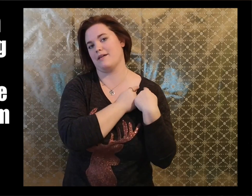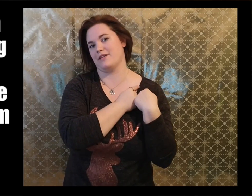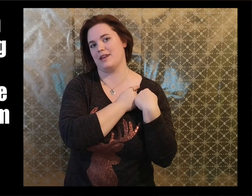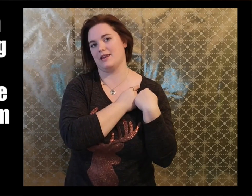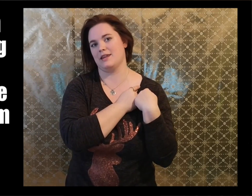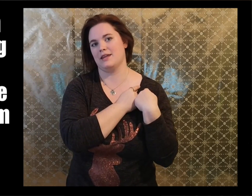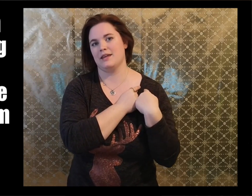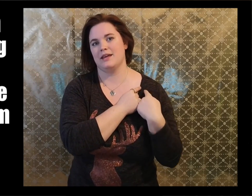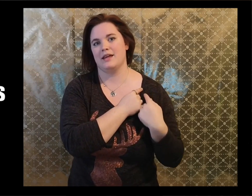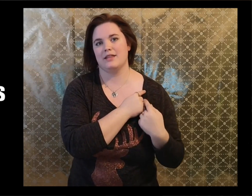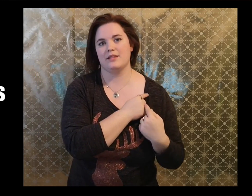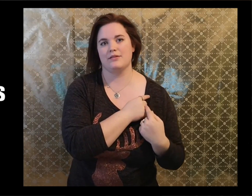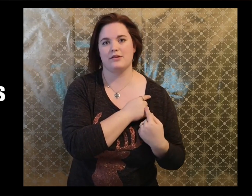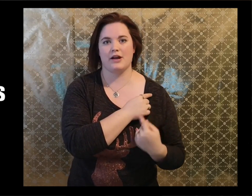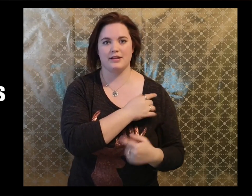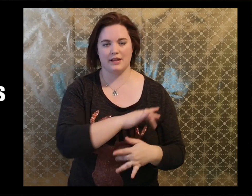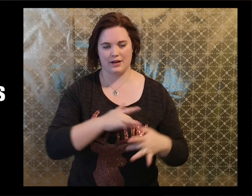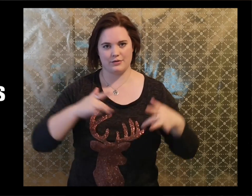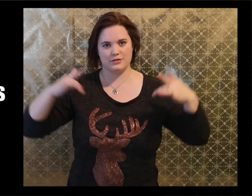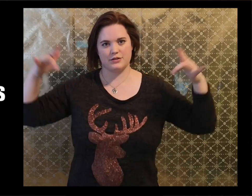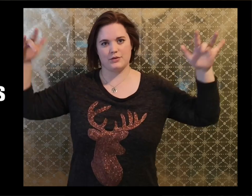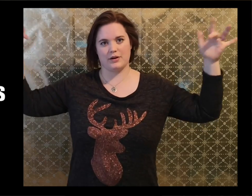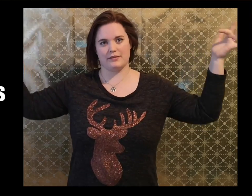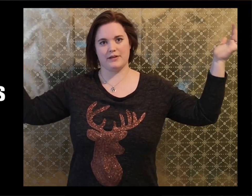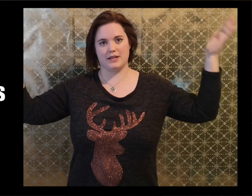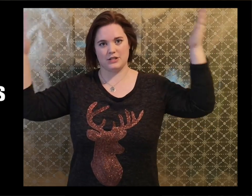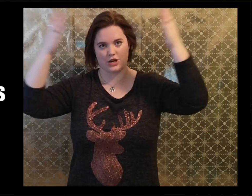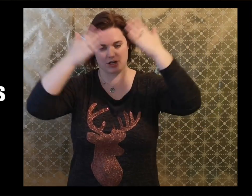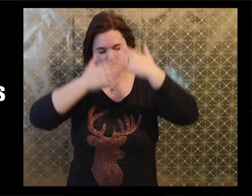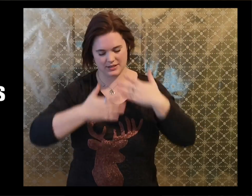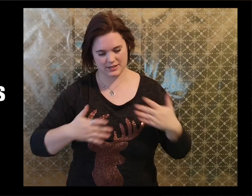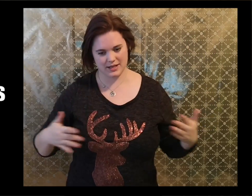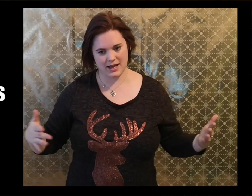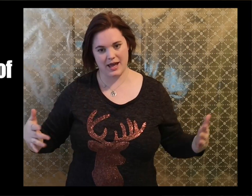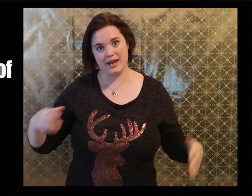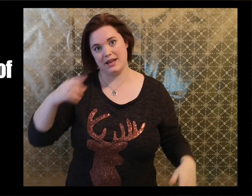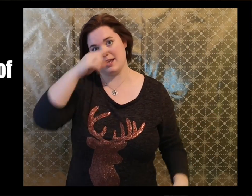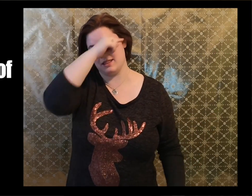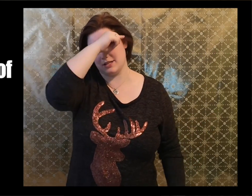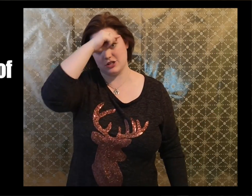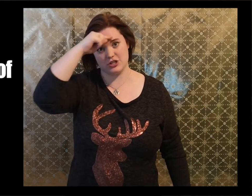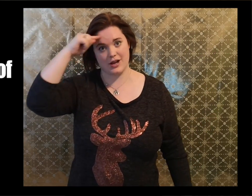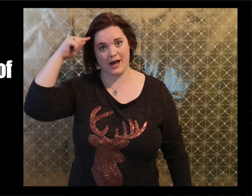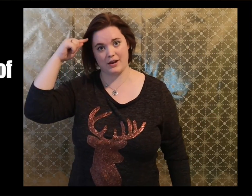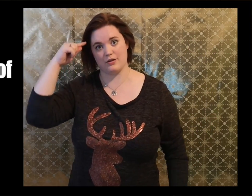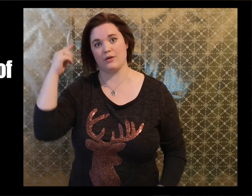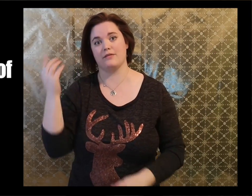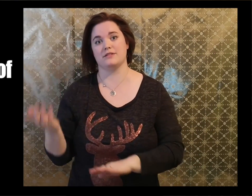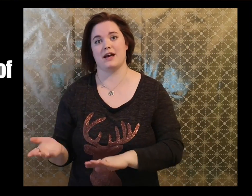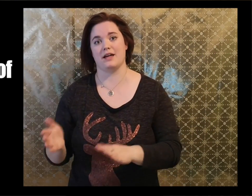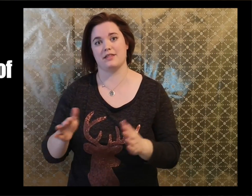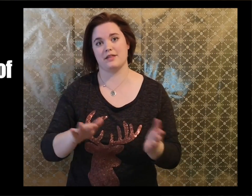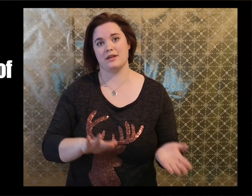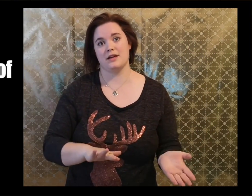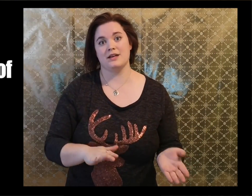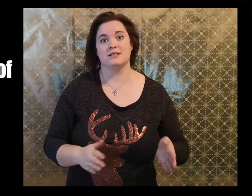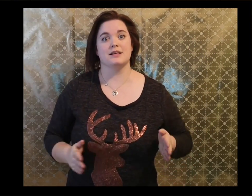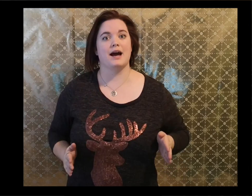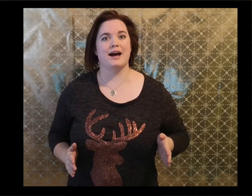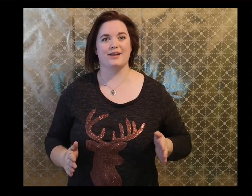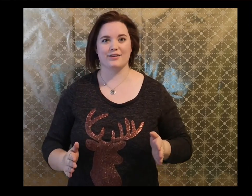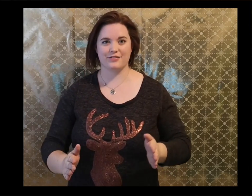from heaven, to shine on those living in darkness and in the shadow of death,